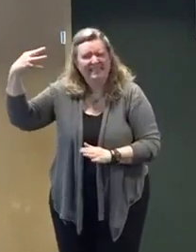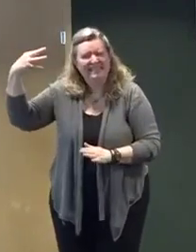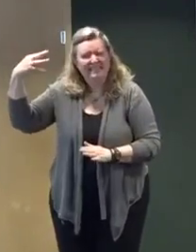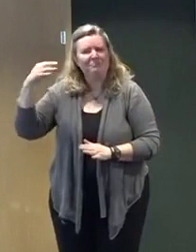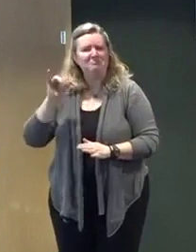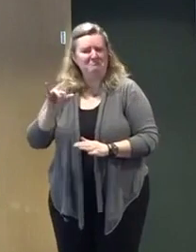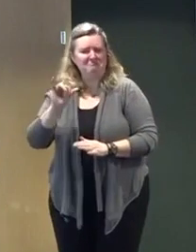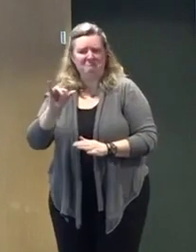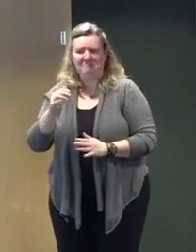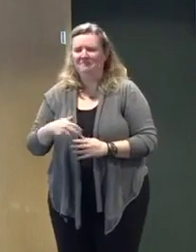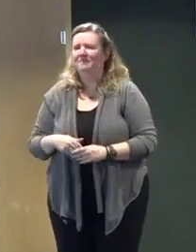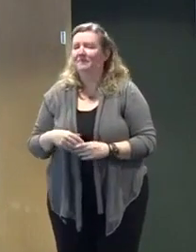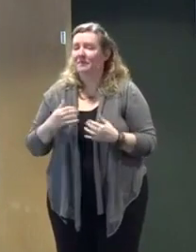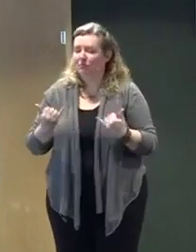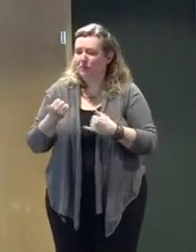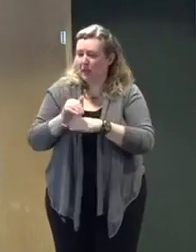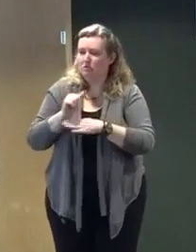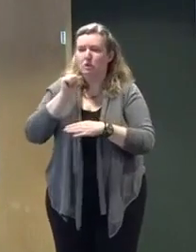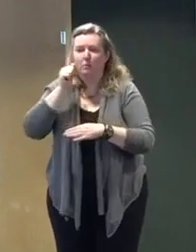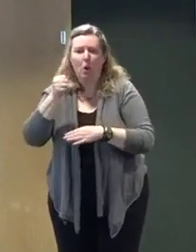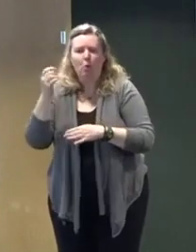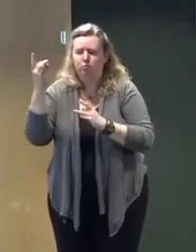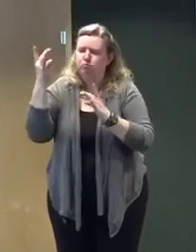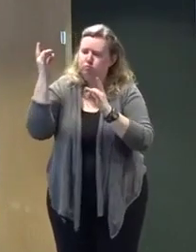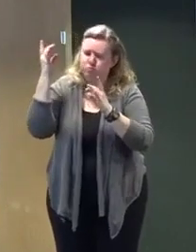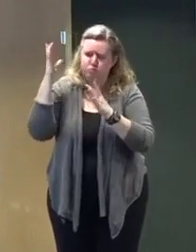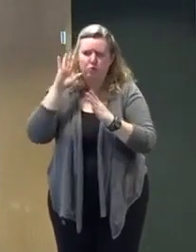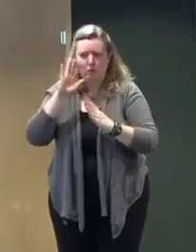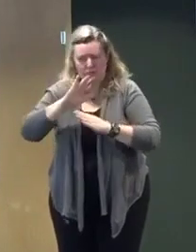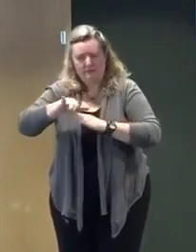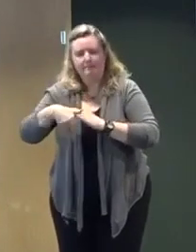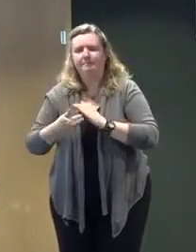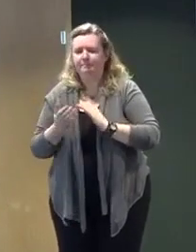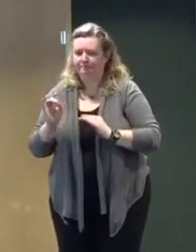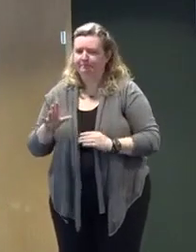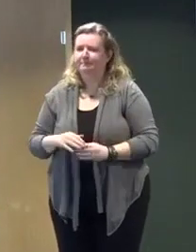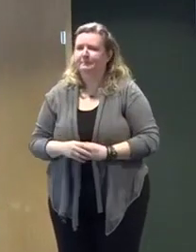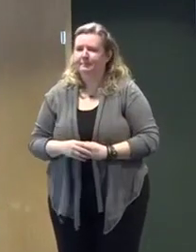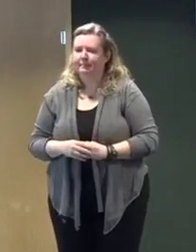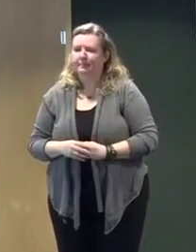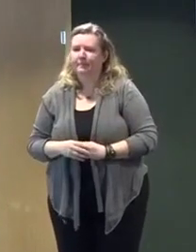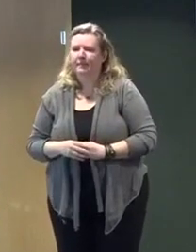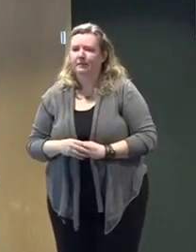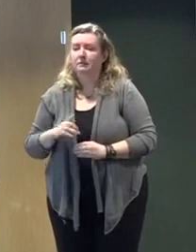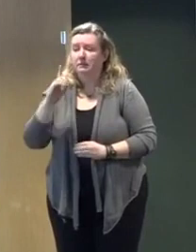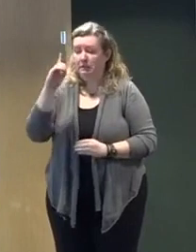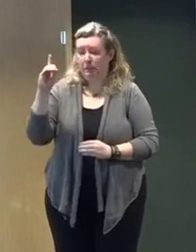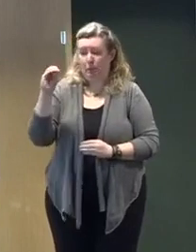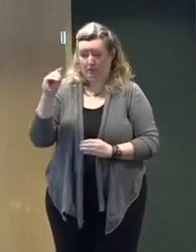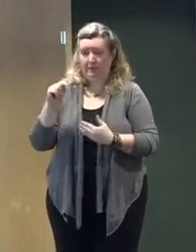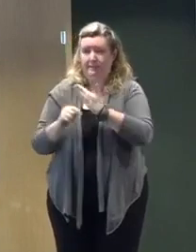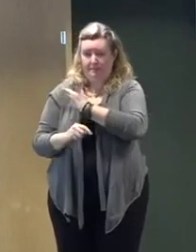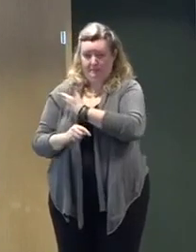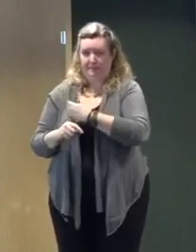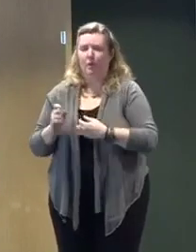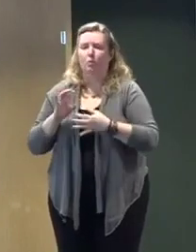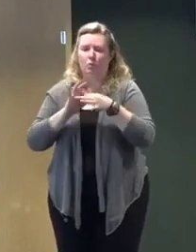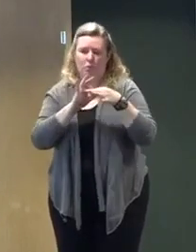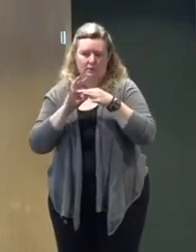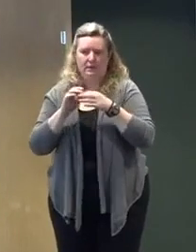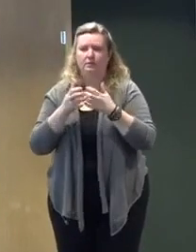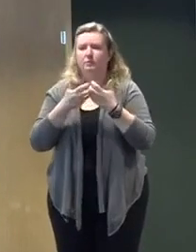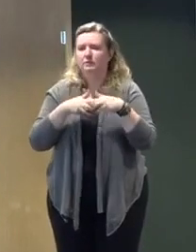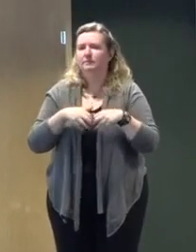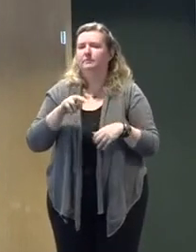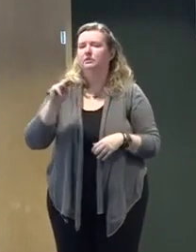That will also go for the utilities, which I'll get to in a second. The Department of Transportation has also been coordinated with NJ Transit, the Port Authority of New